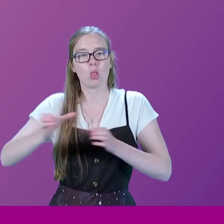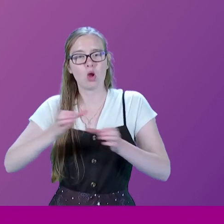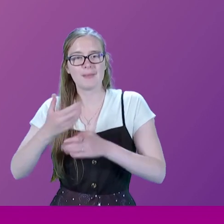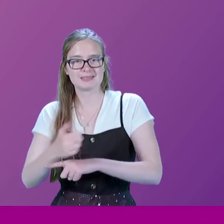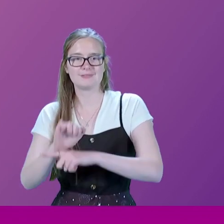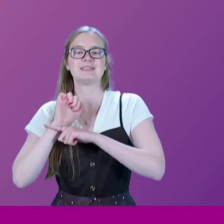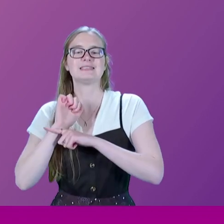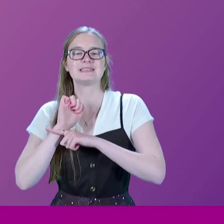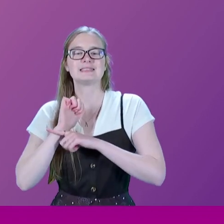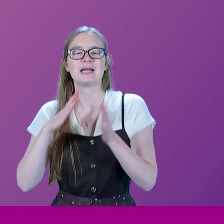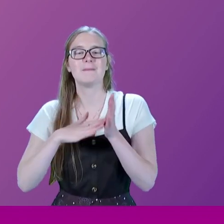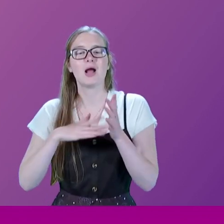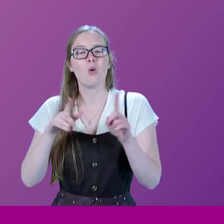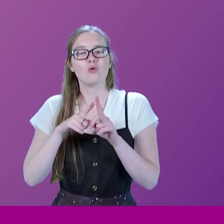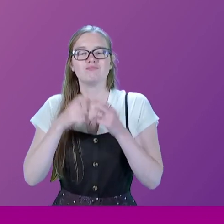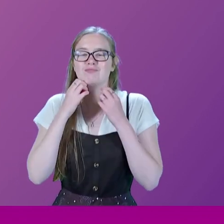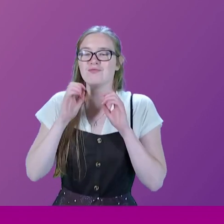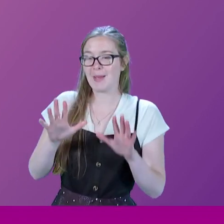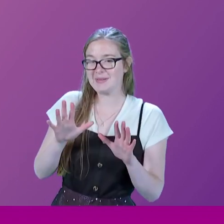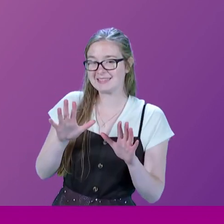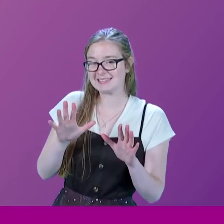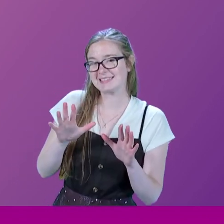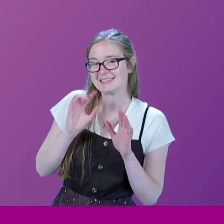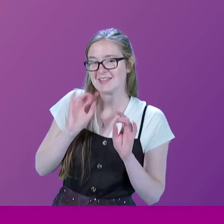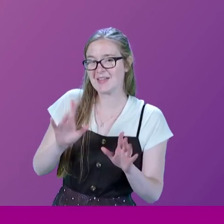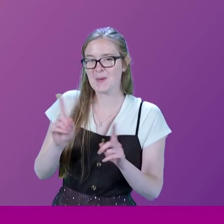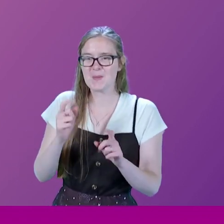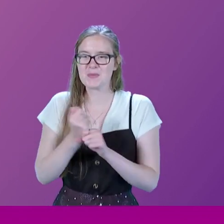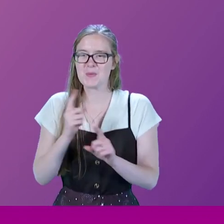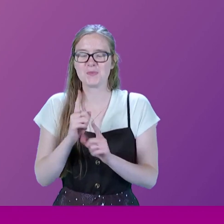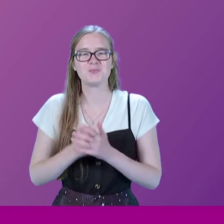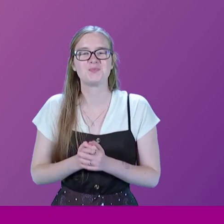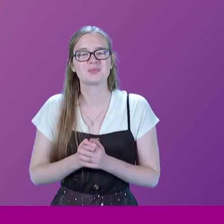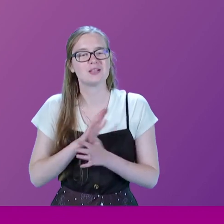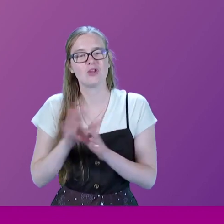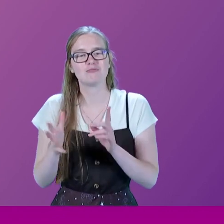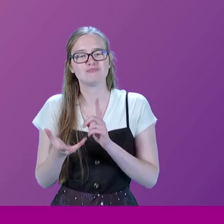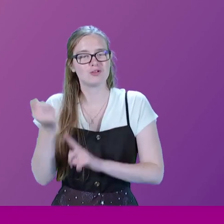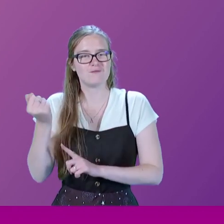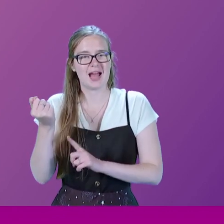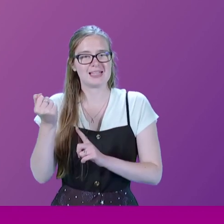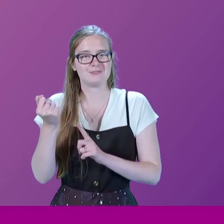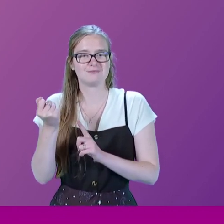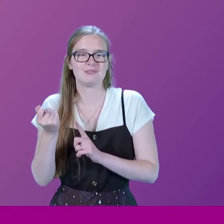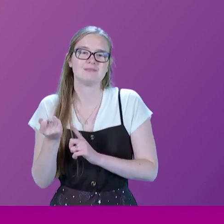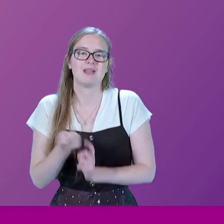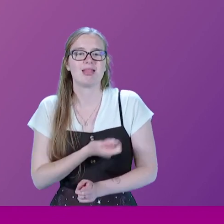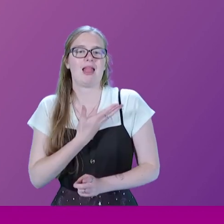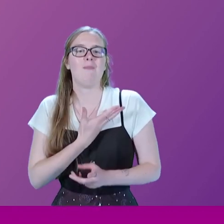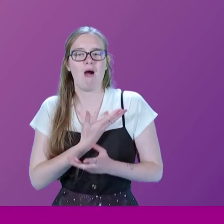Michael famously, or perhaps infamously, did not survive the Labour landslide in 1997